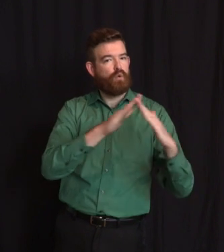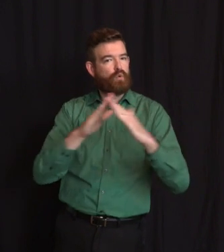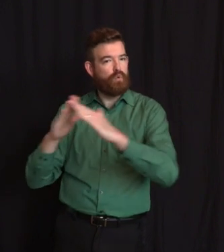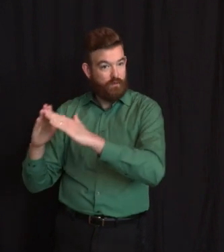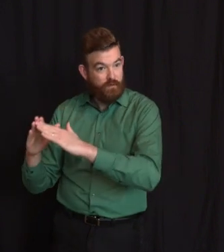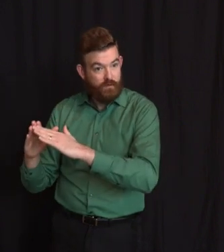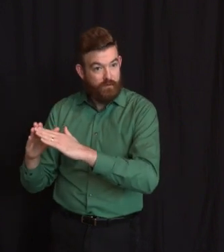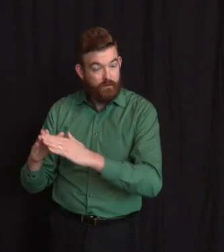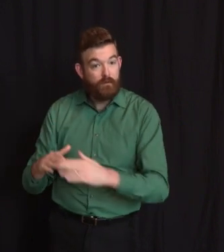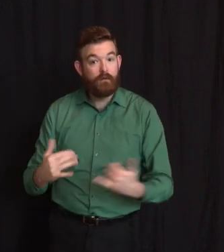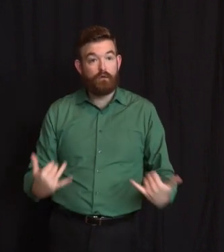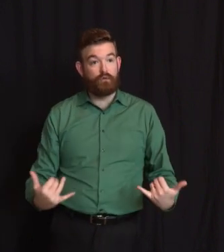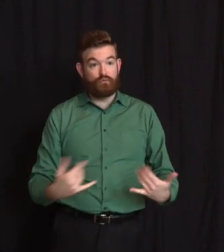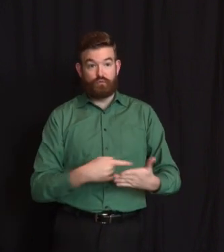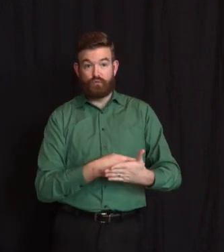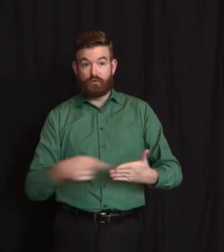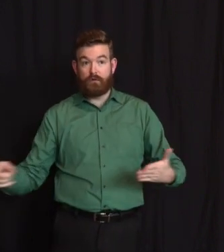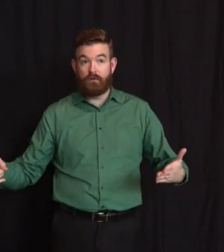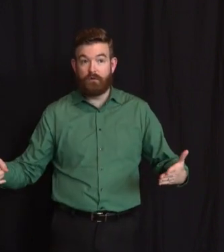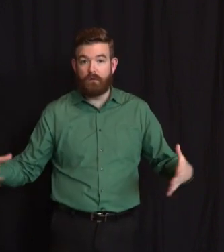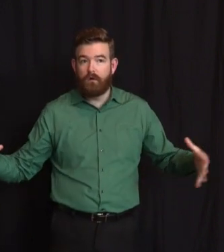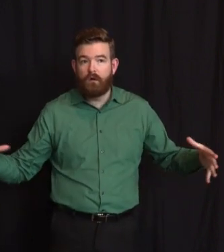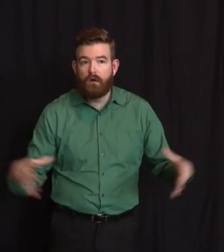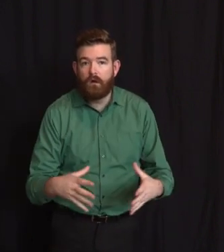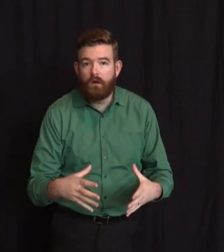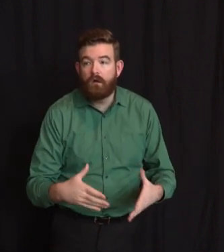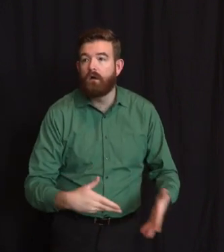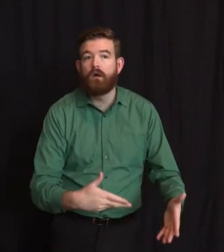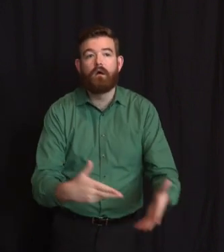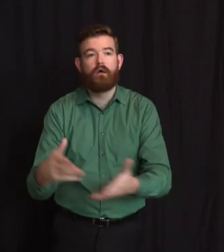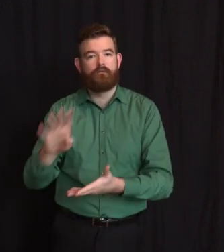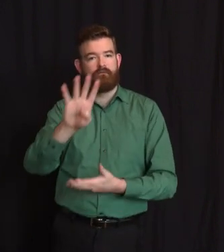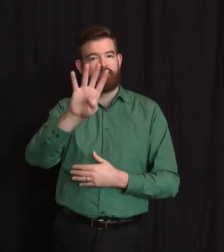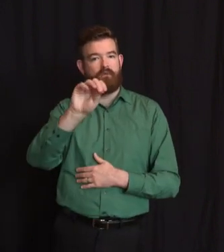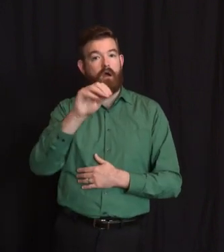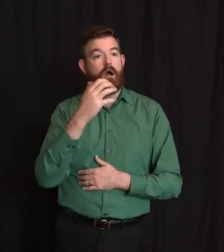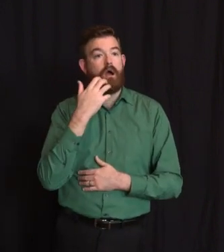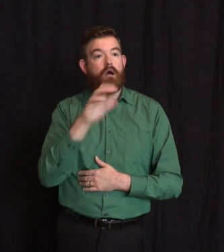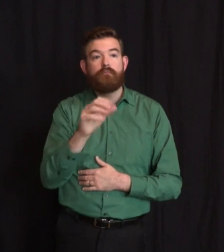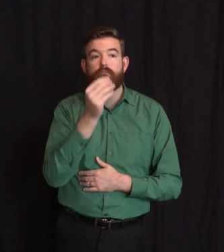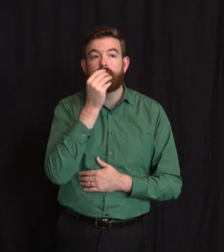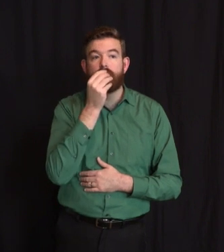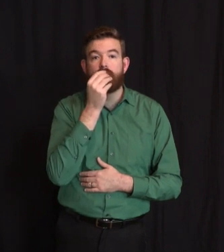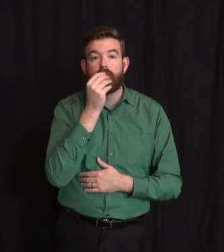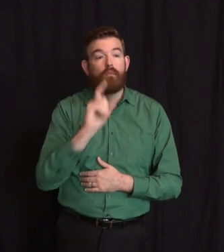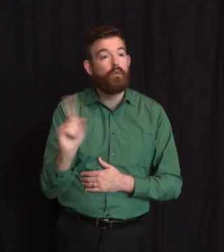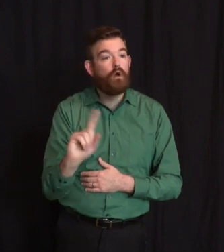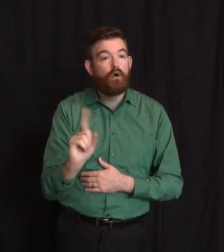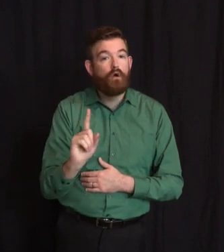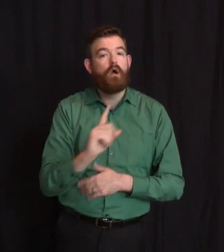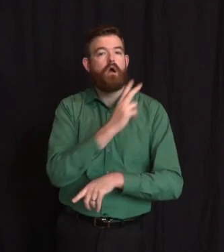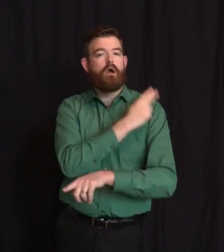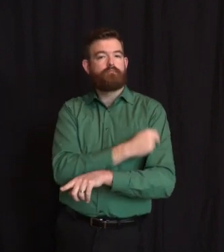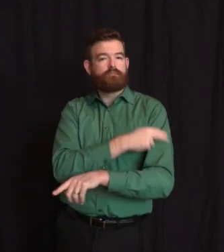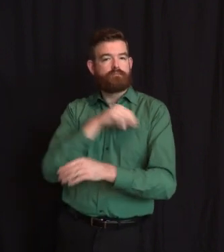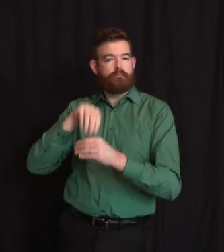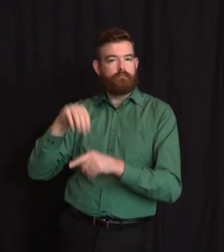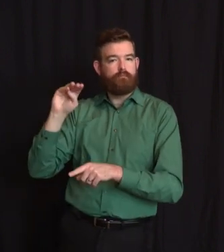medical team at Mountainside Hospital in Montclair. You can see some of the team members right there. So a huge shout out to the Montclair